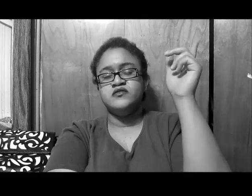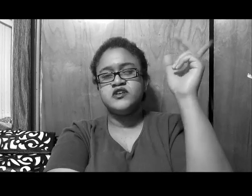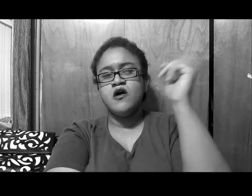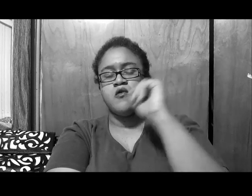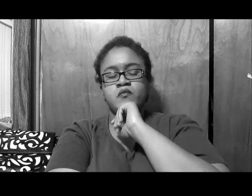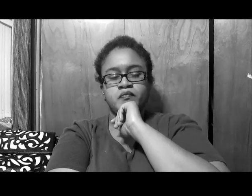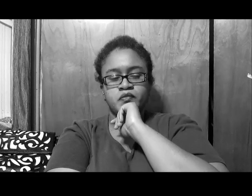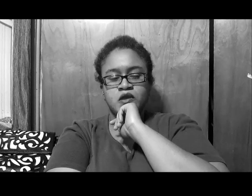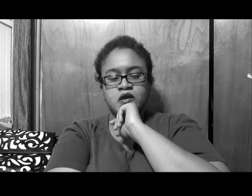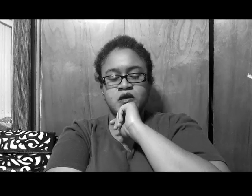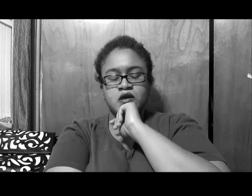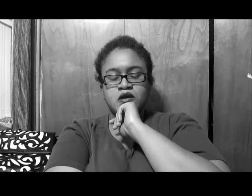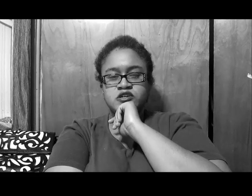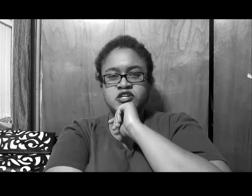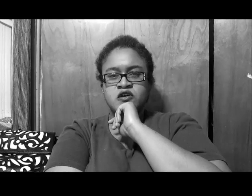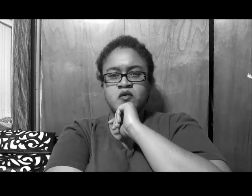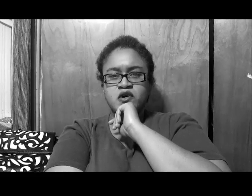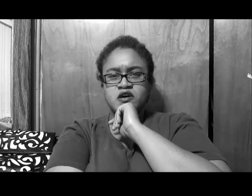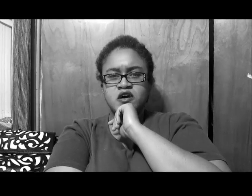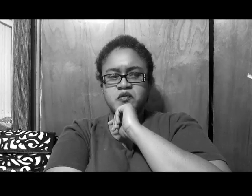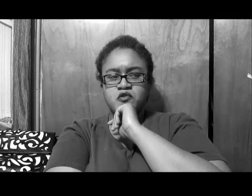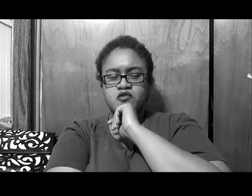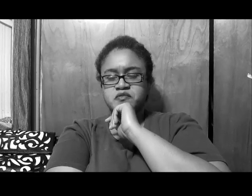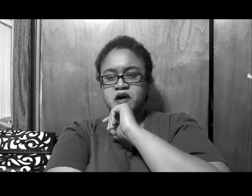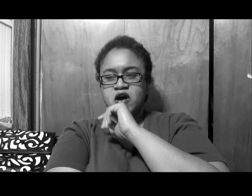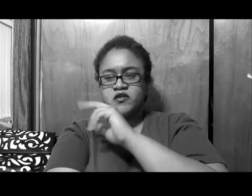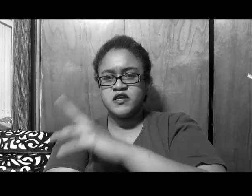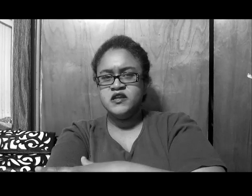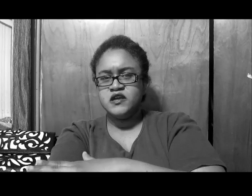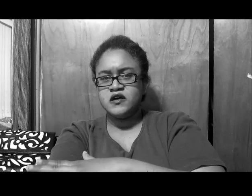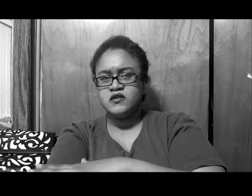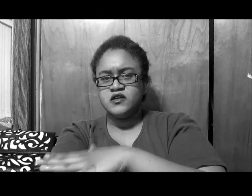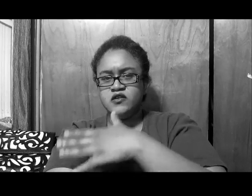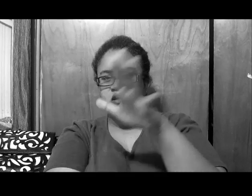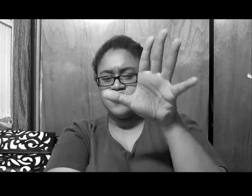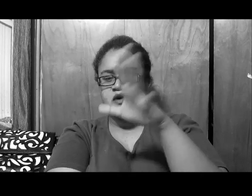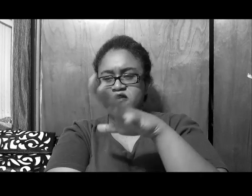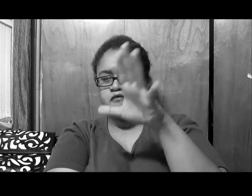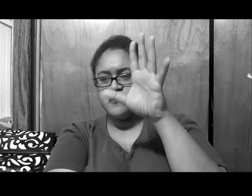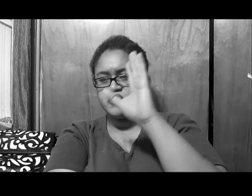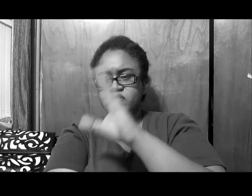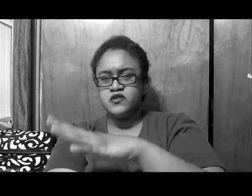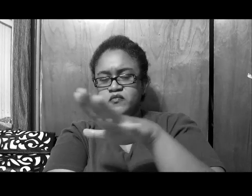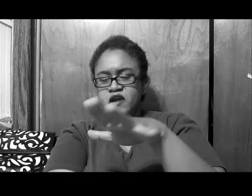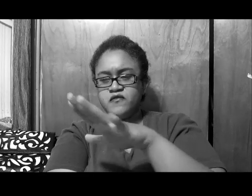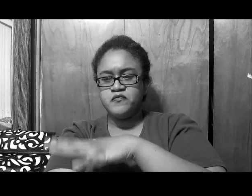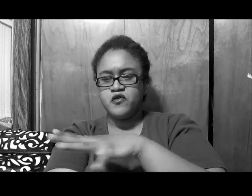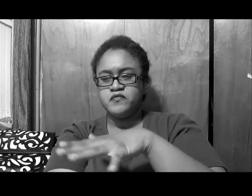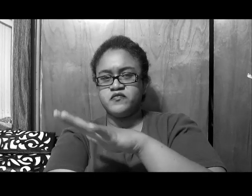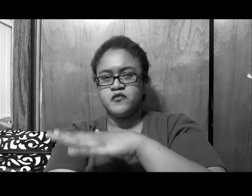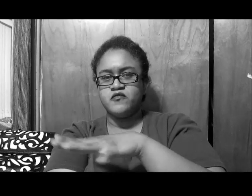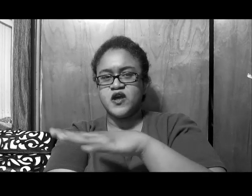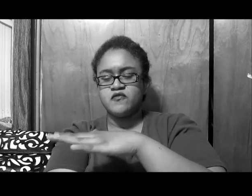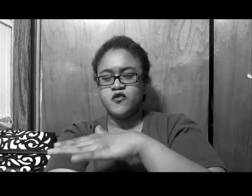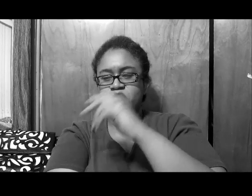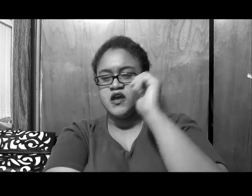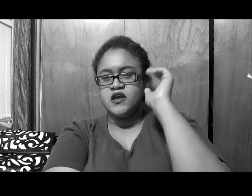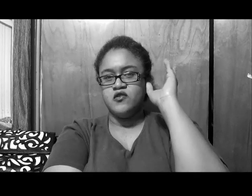so, she don't bring up, of course, about how Kenya, you know, they go back and forth, and, you know, back and forth, forth, forth, back and forth, and, know,